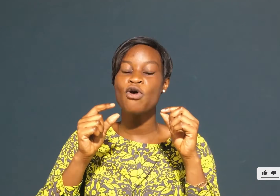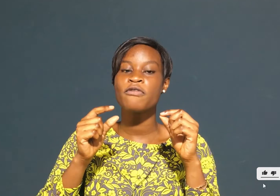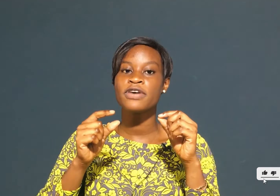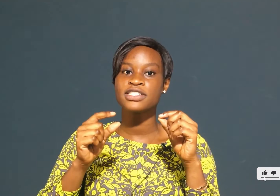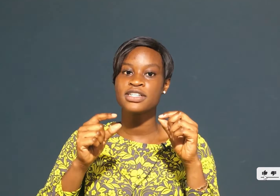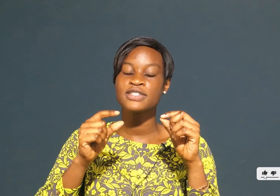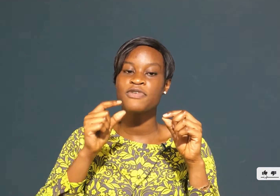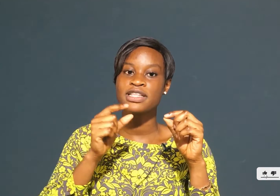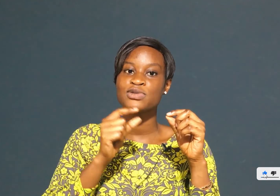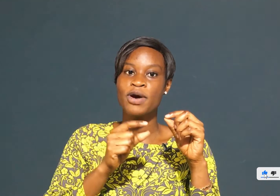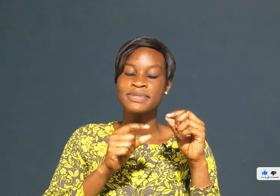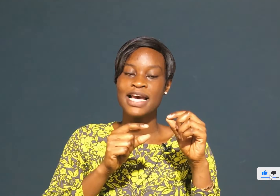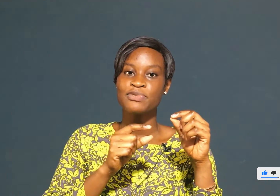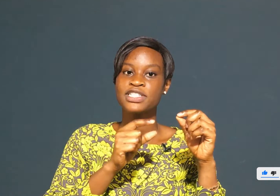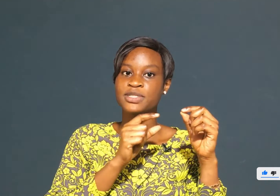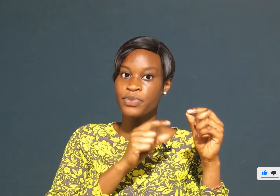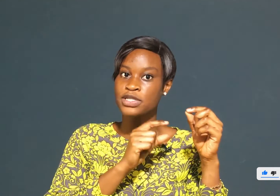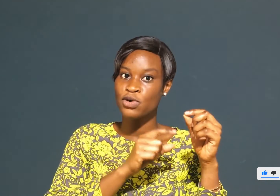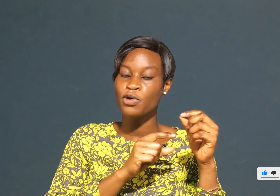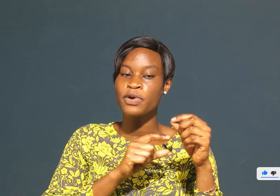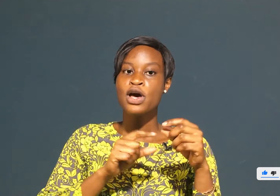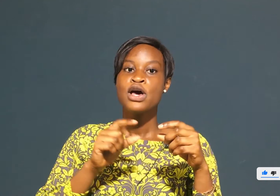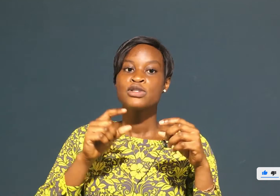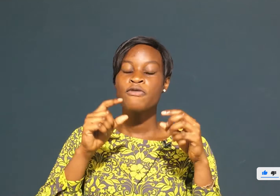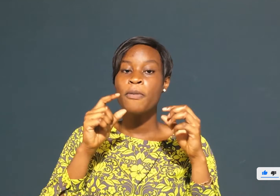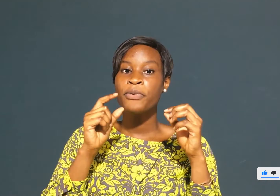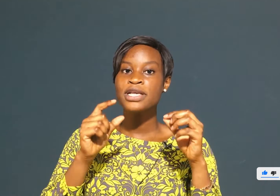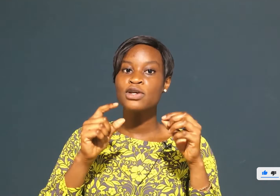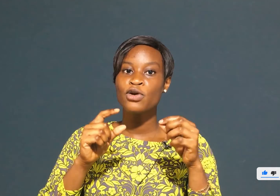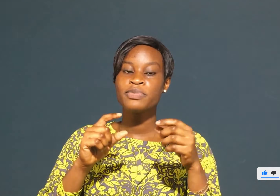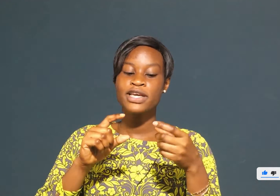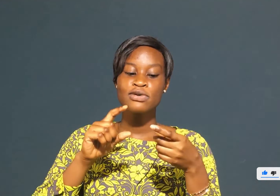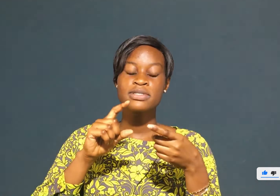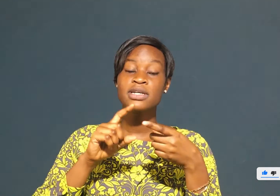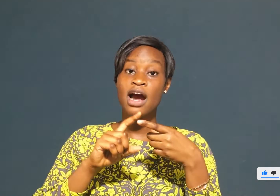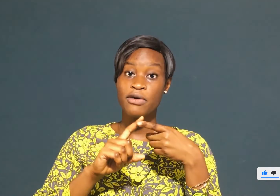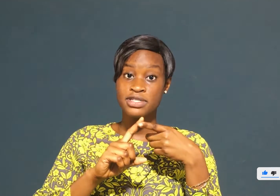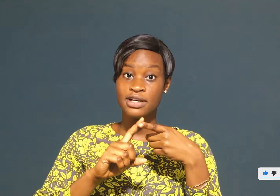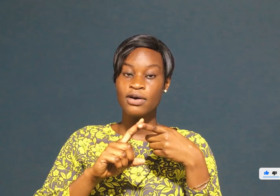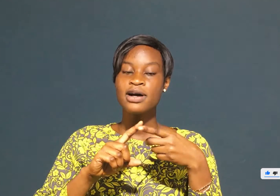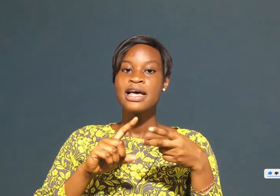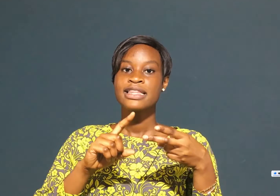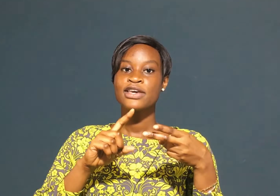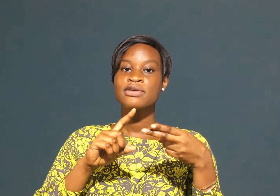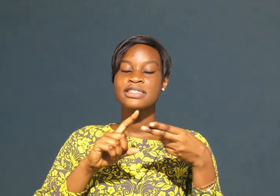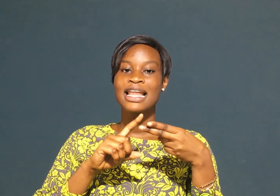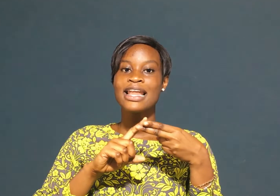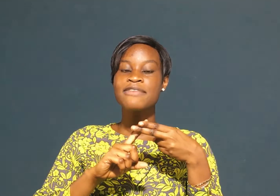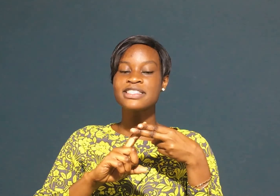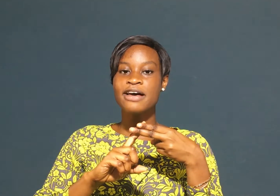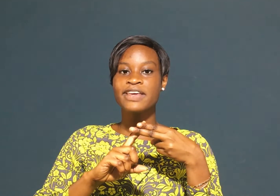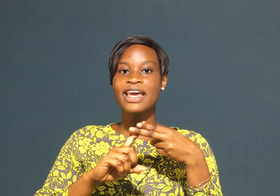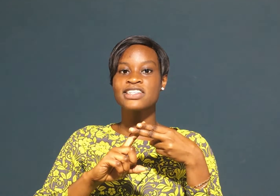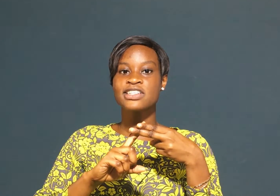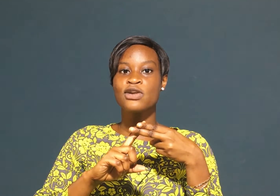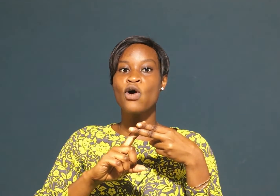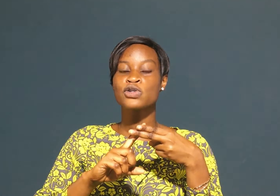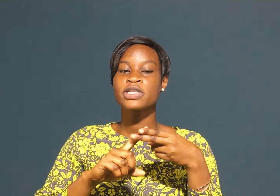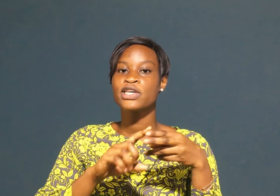conversions for this website which is prince globe so for prince globe they use carousel they use the left navigation and also they